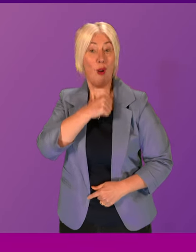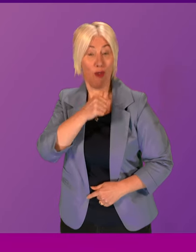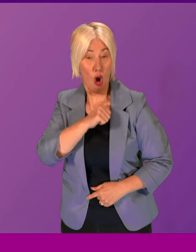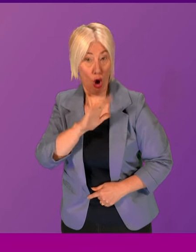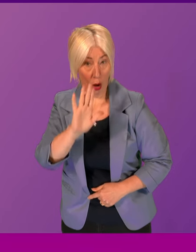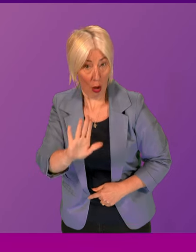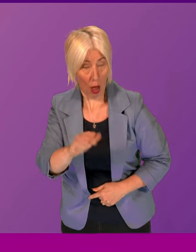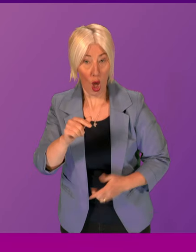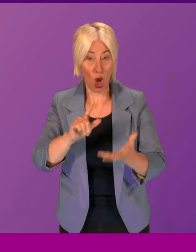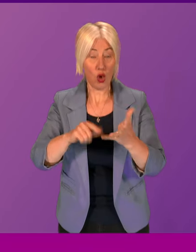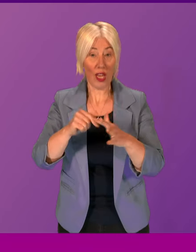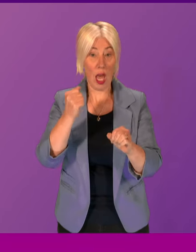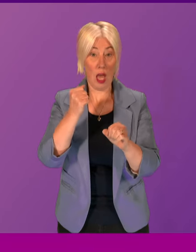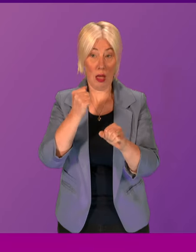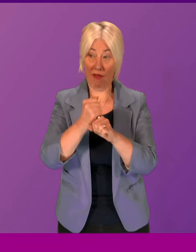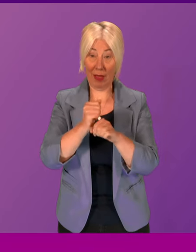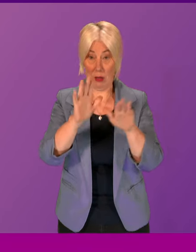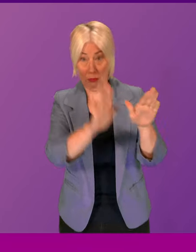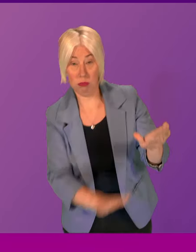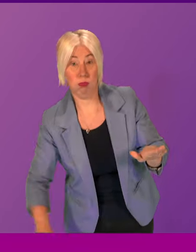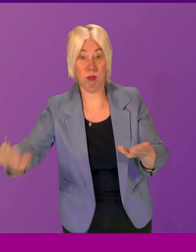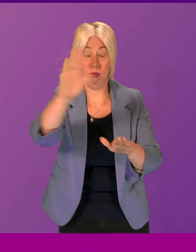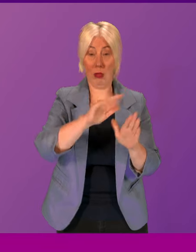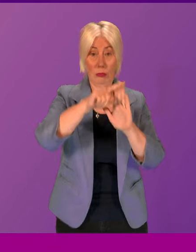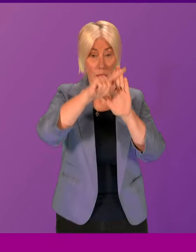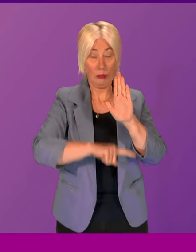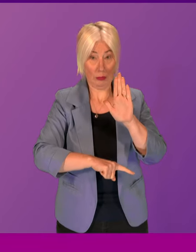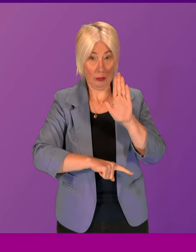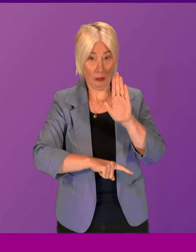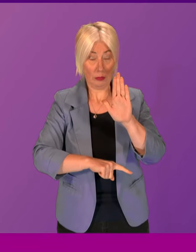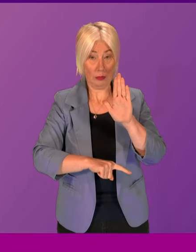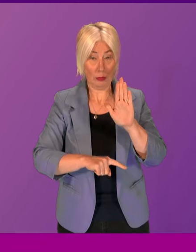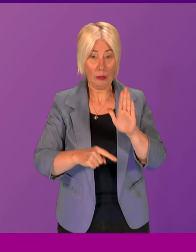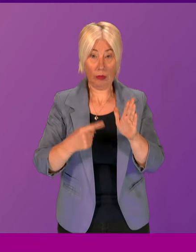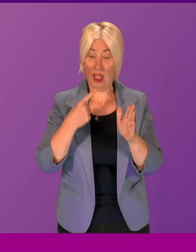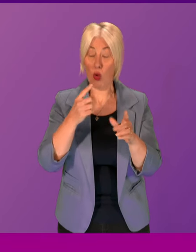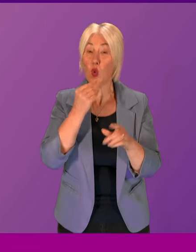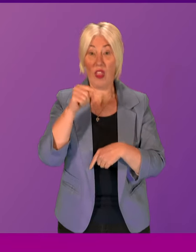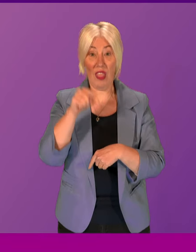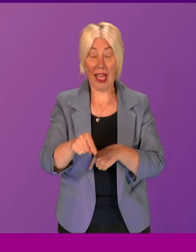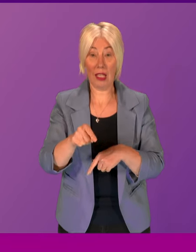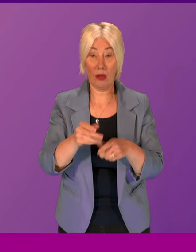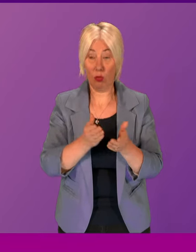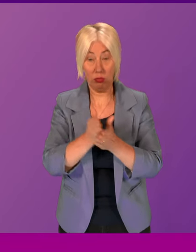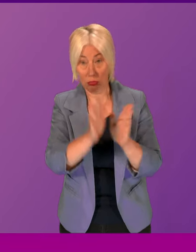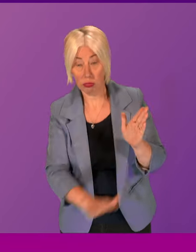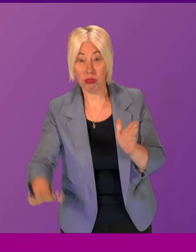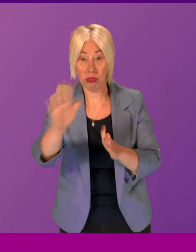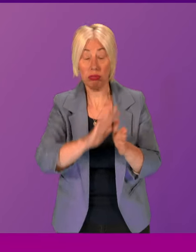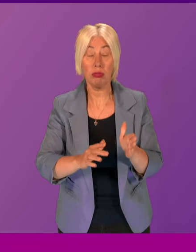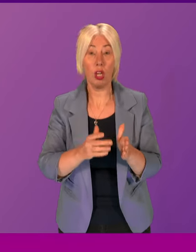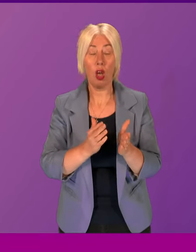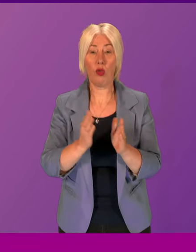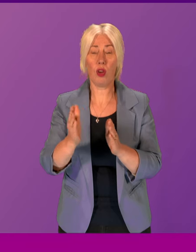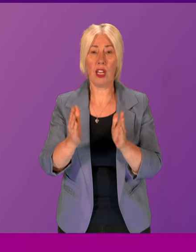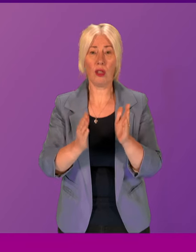that there is a UK-wide basis, UK-wide legislation, as UK legislation is applied on a UK-wide basis through an LCM. I think that would